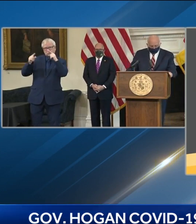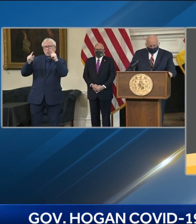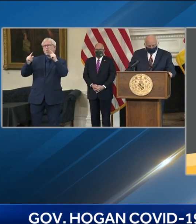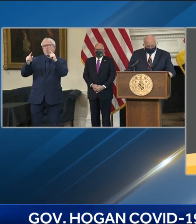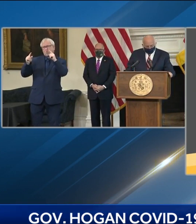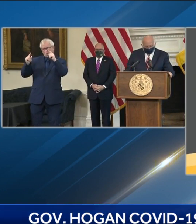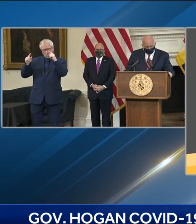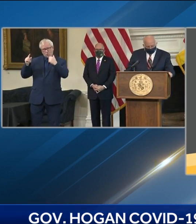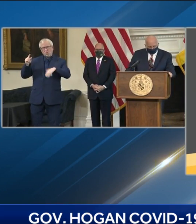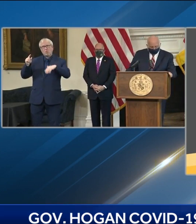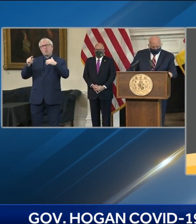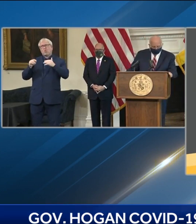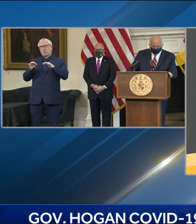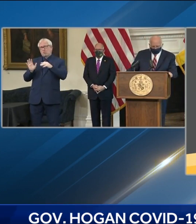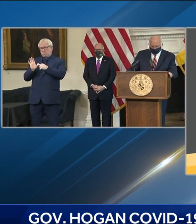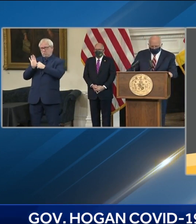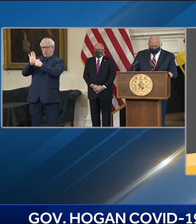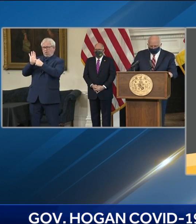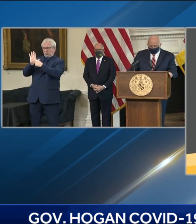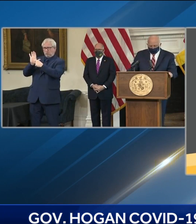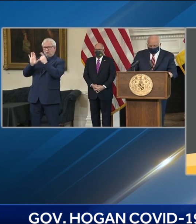model for our nation.